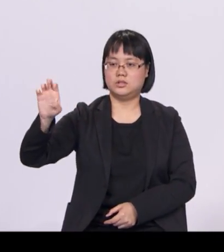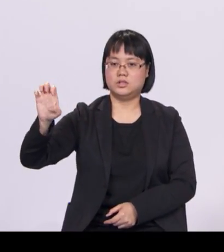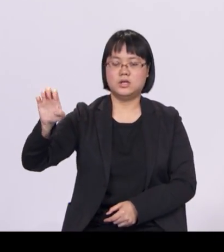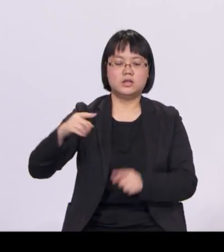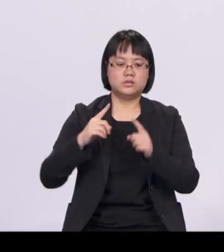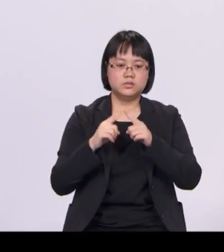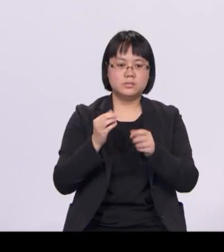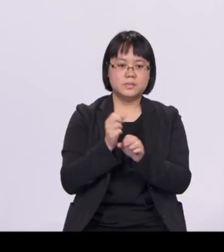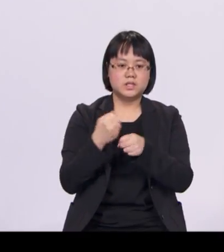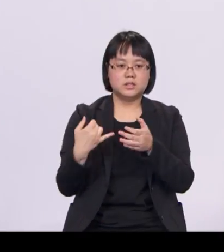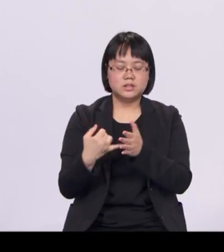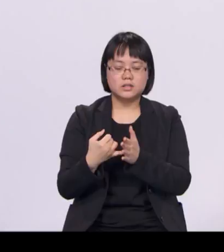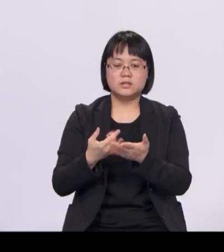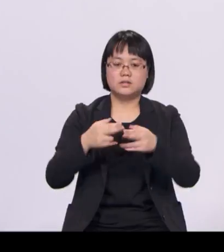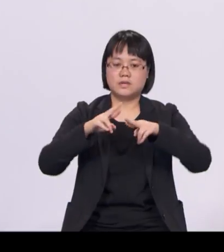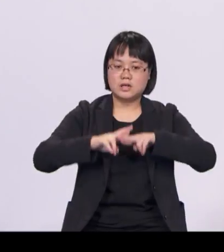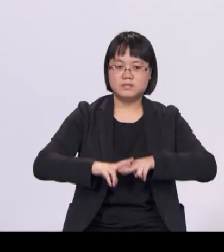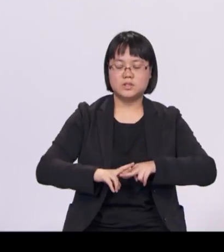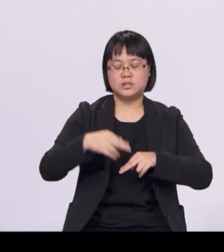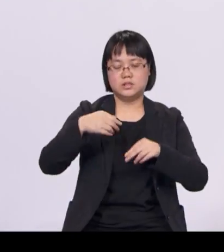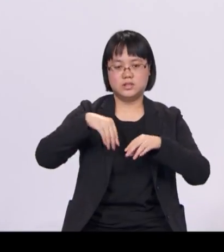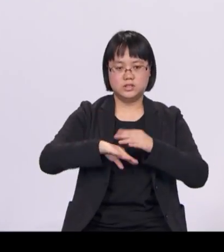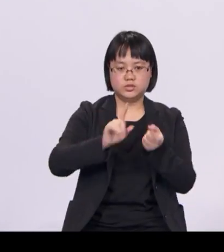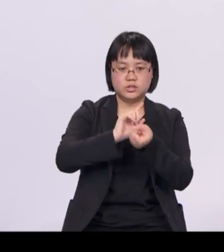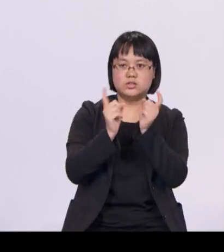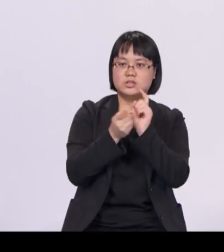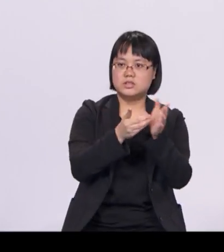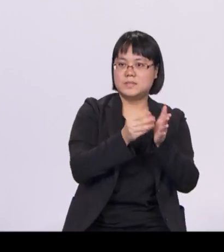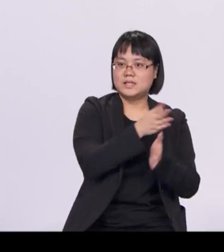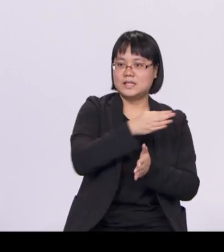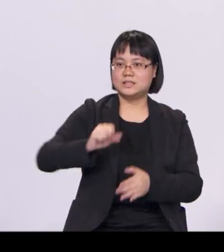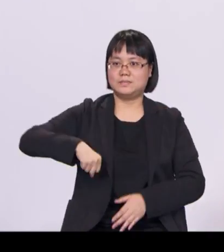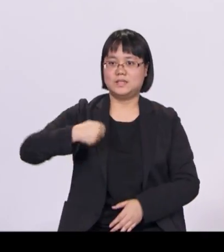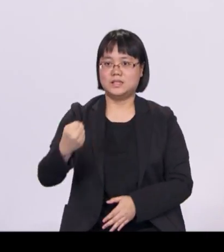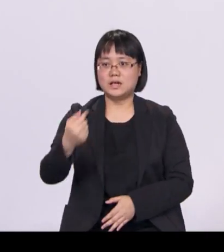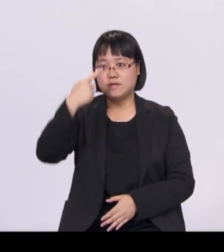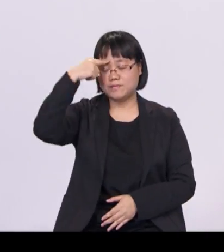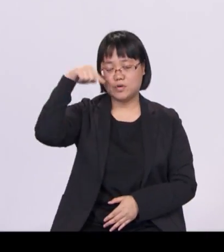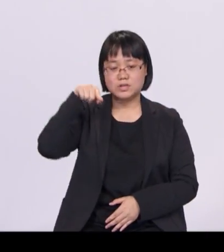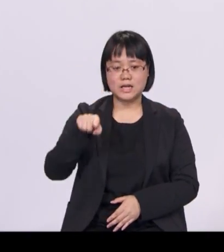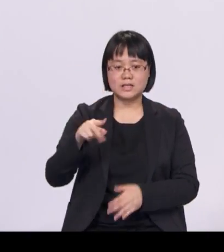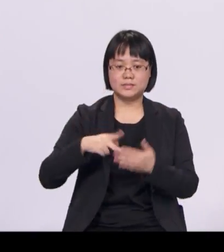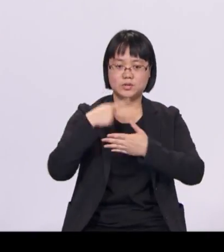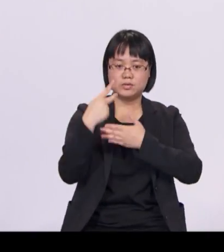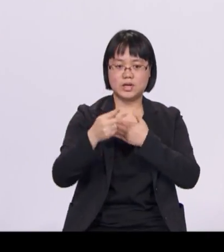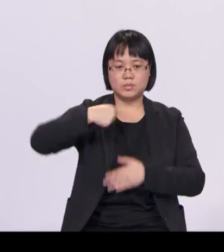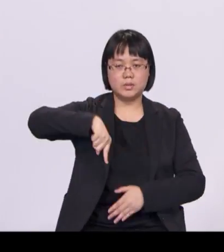changes in energy demand and supply. For these three programs, we will set aside $250 million.